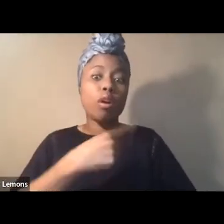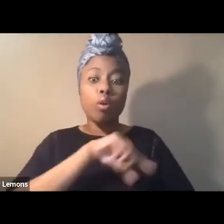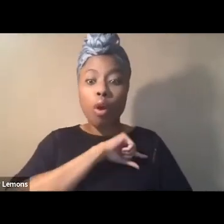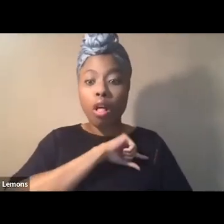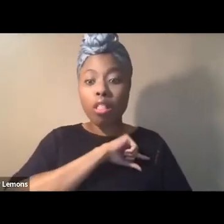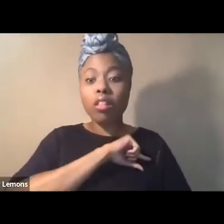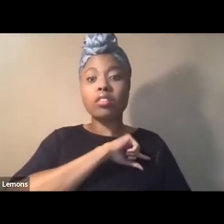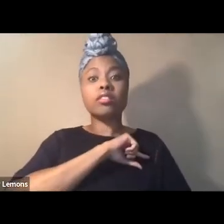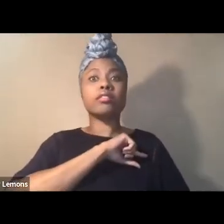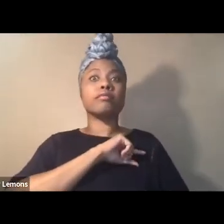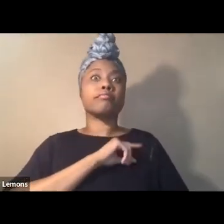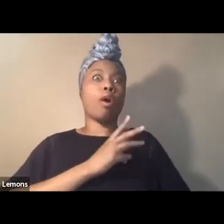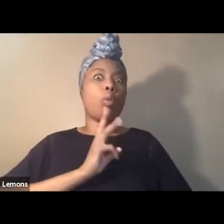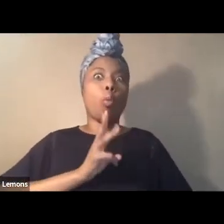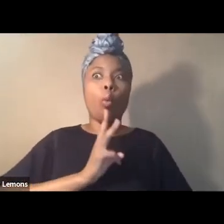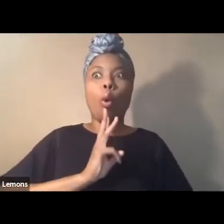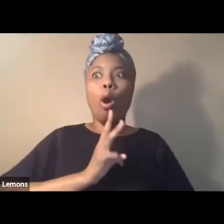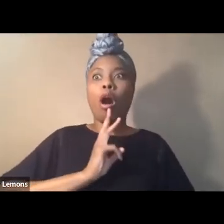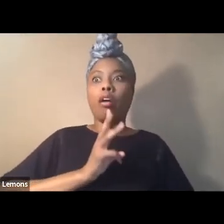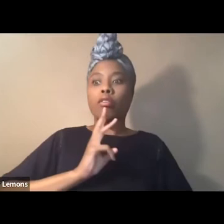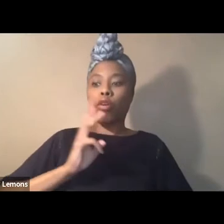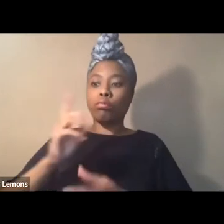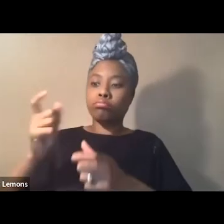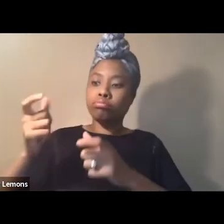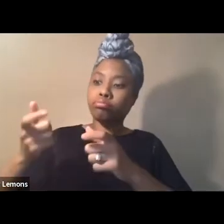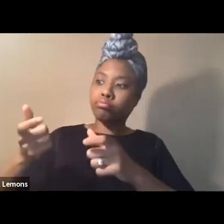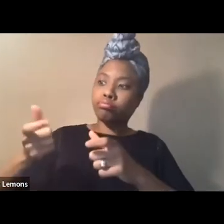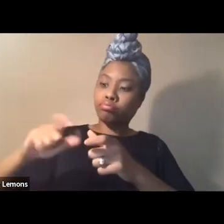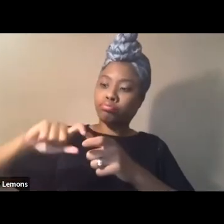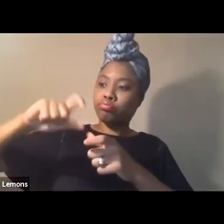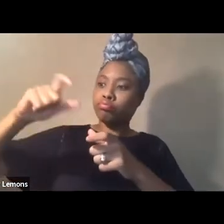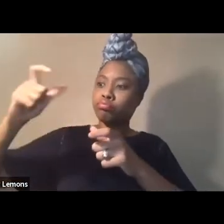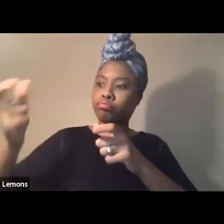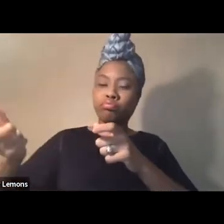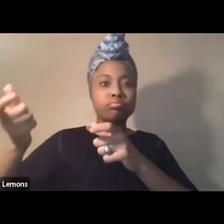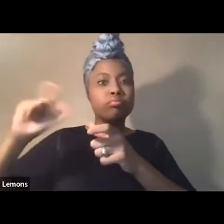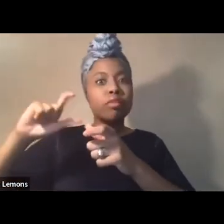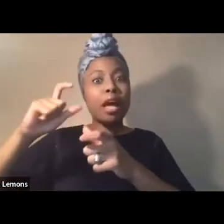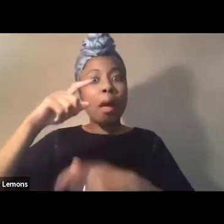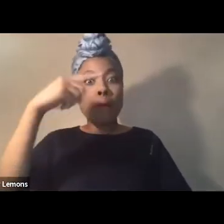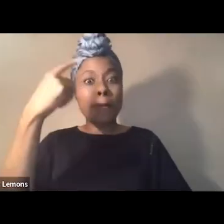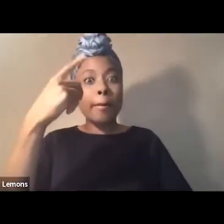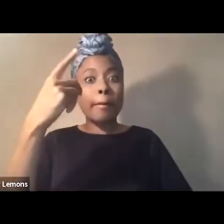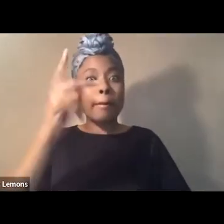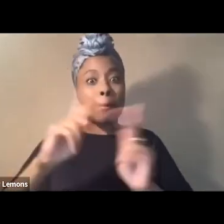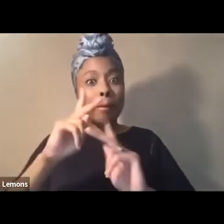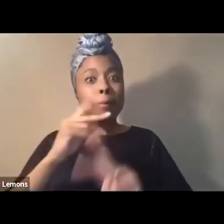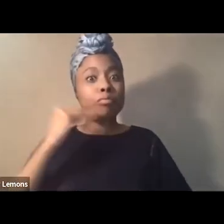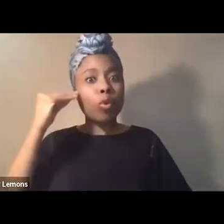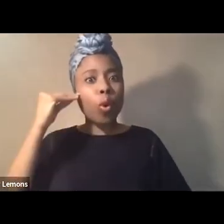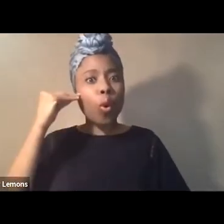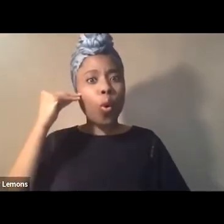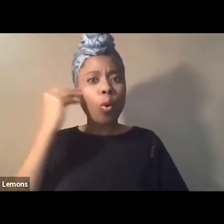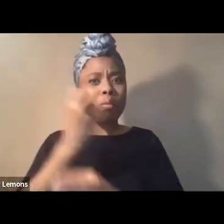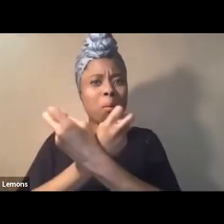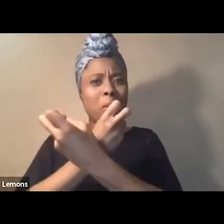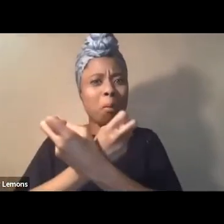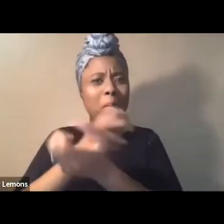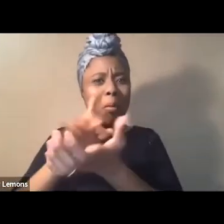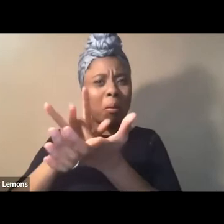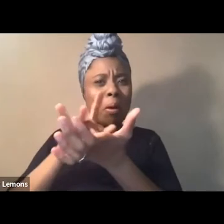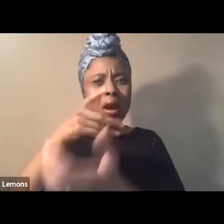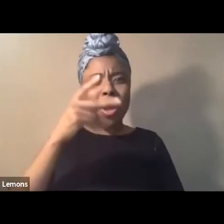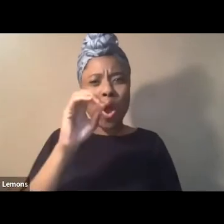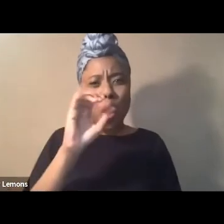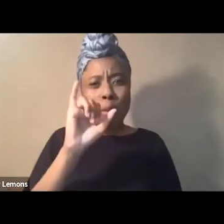the water that comes out of the taps in black people's homes is poison that everyone around